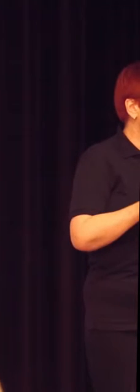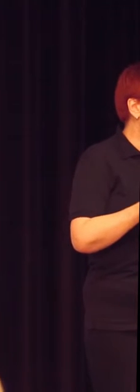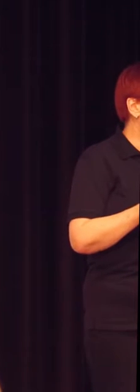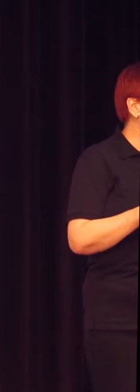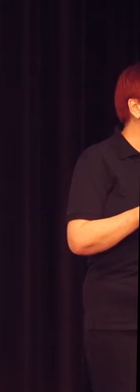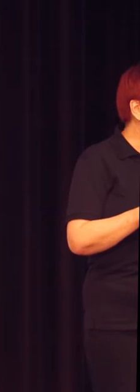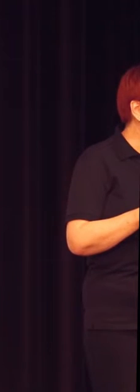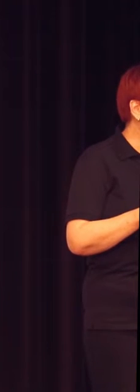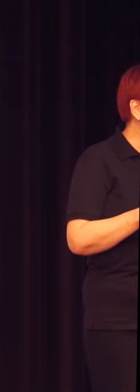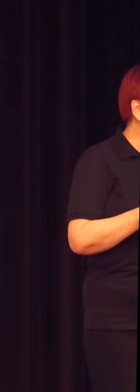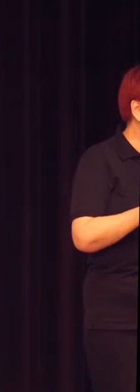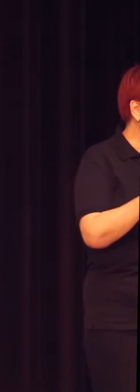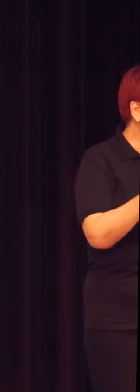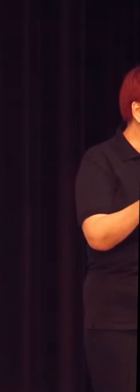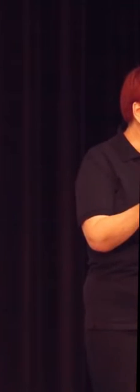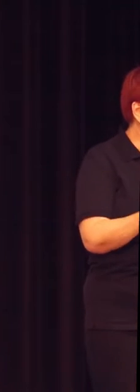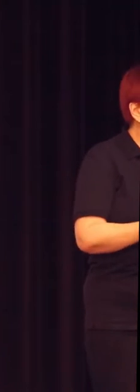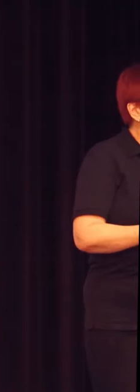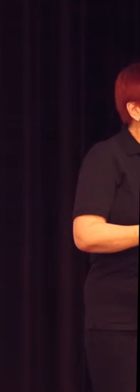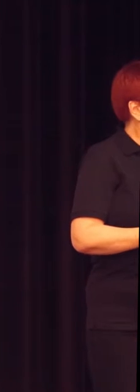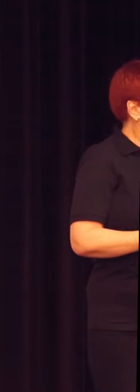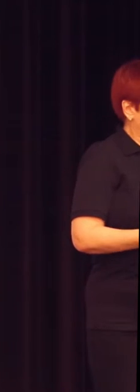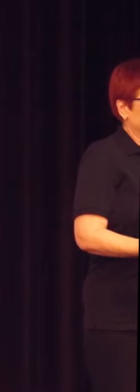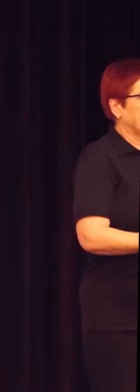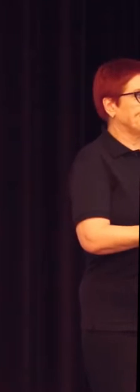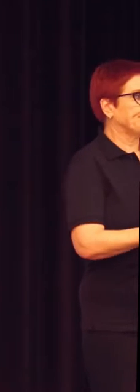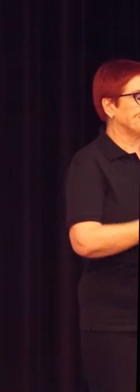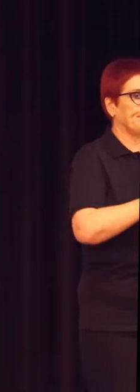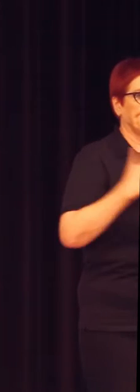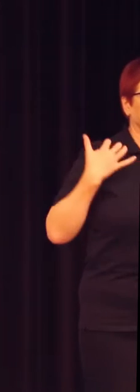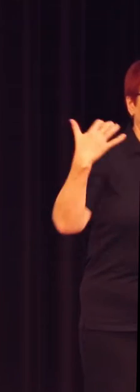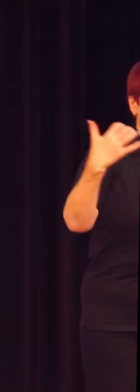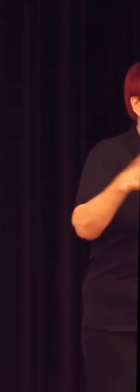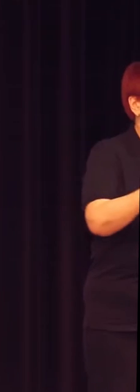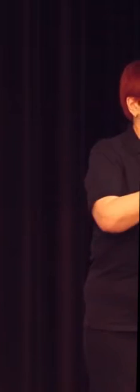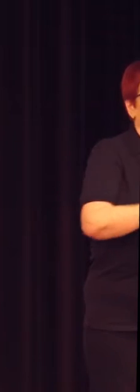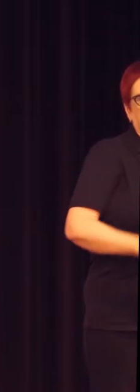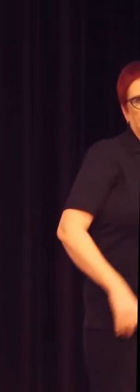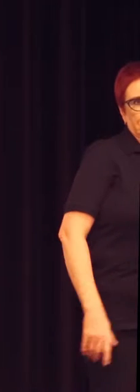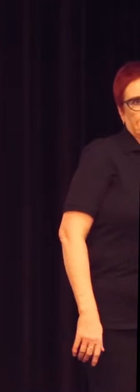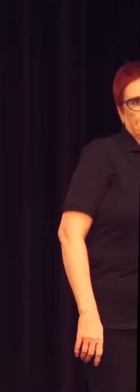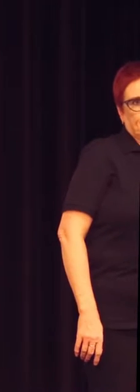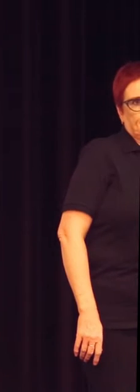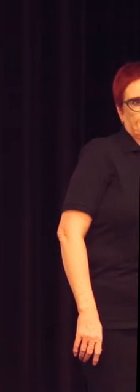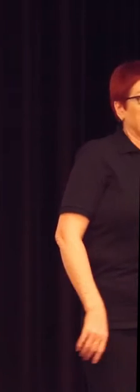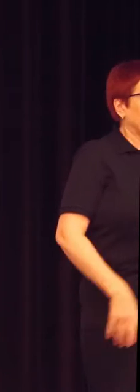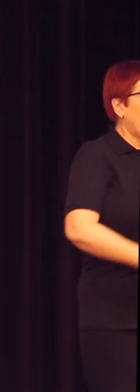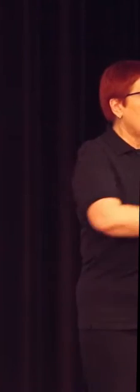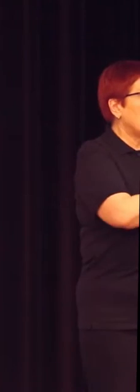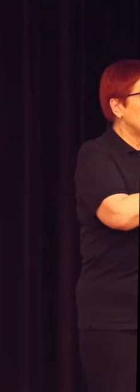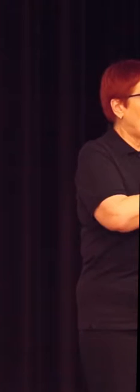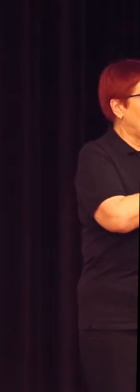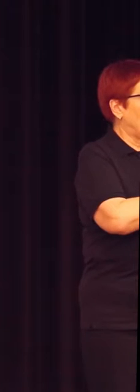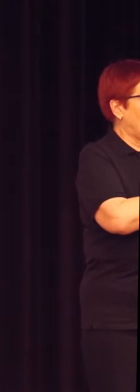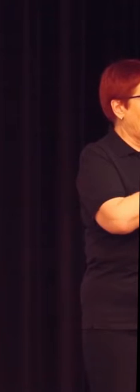800 years, they have stood up in front of a group of people and they have talked. Their job is called lecturer.